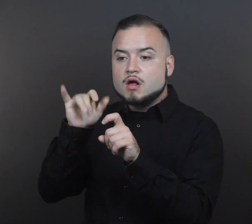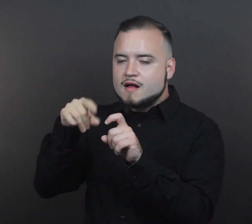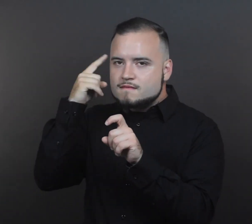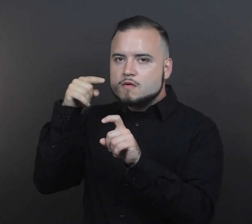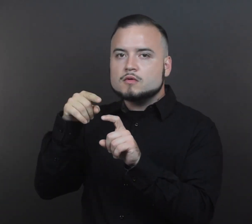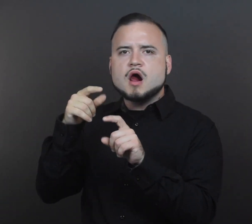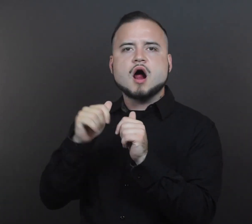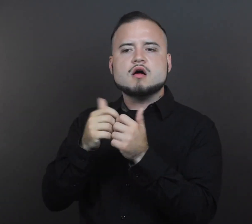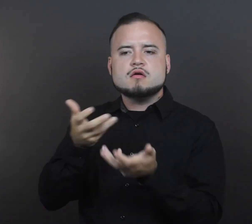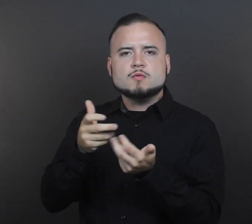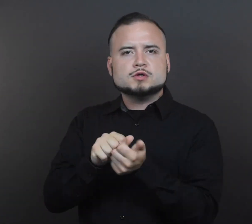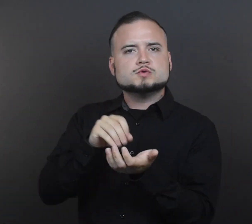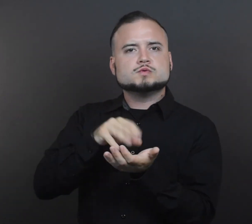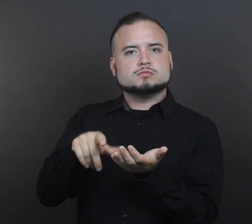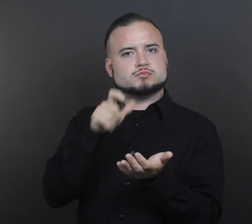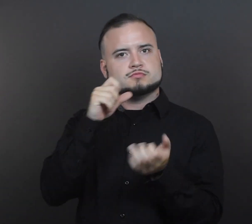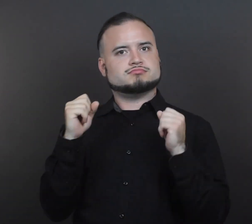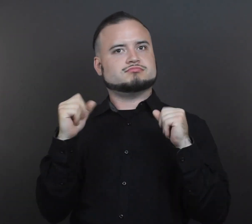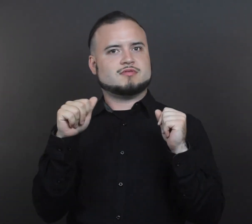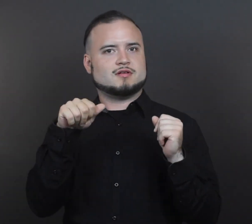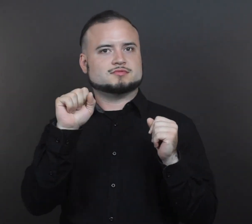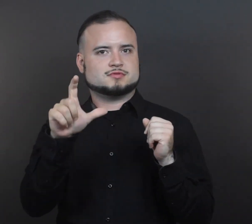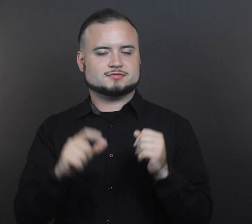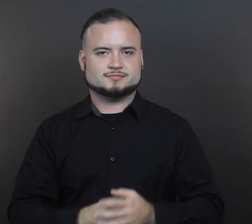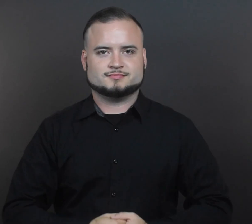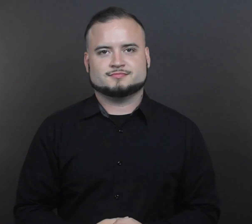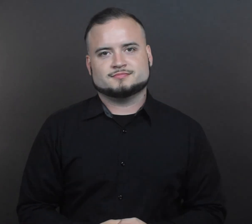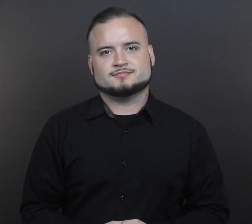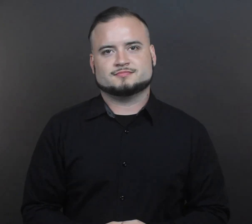who use ASL. 15. Take care.